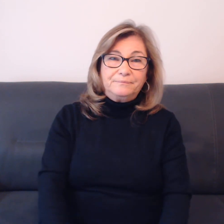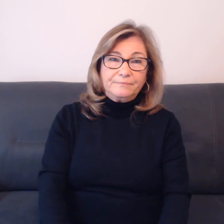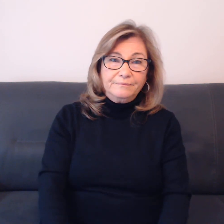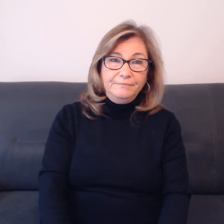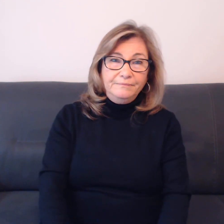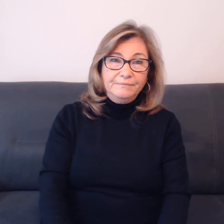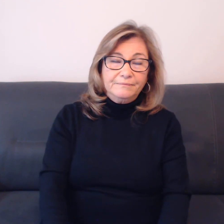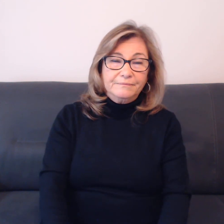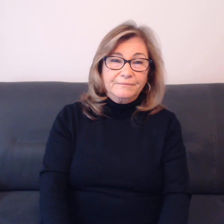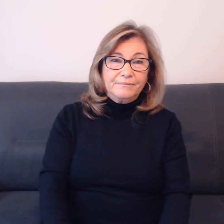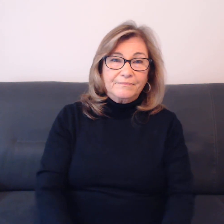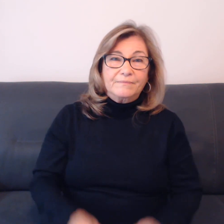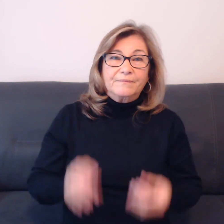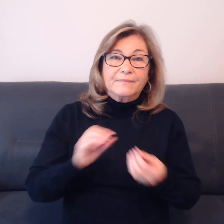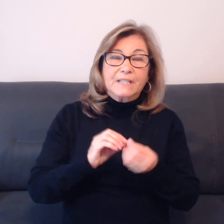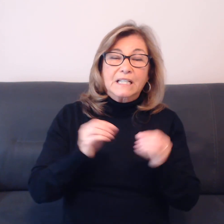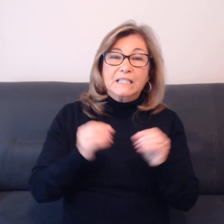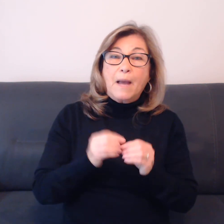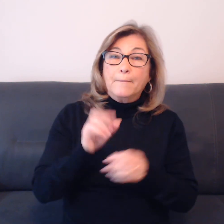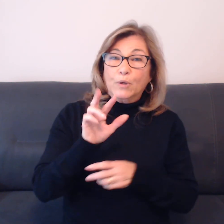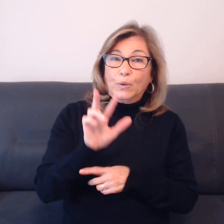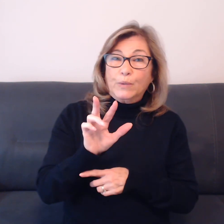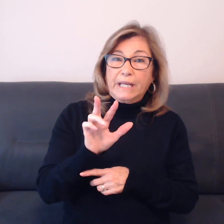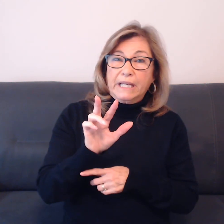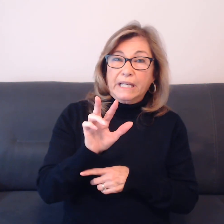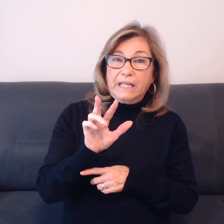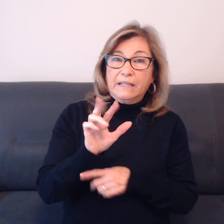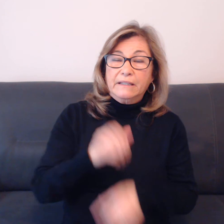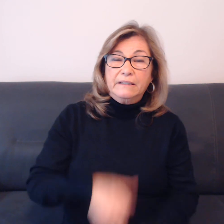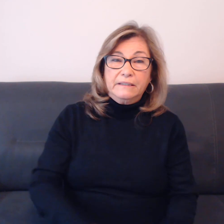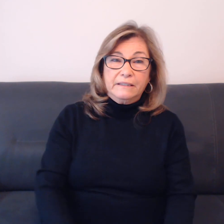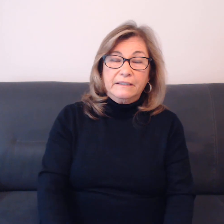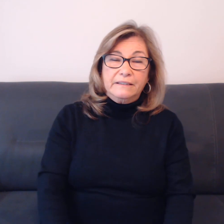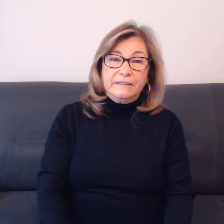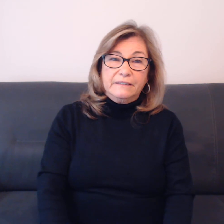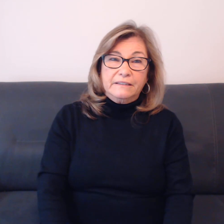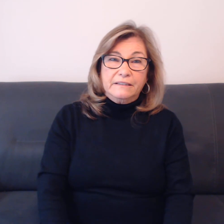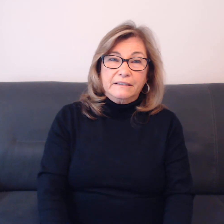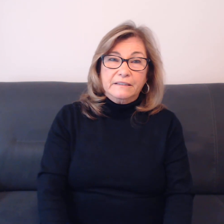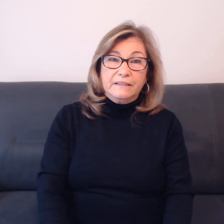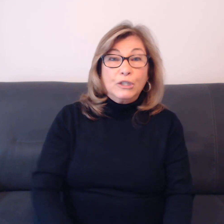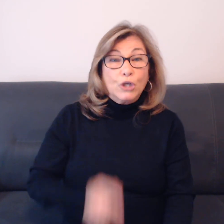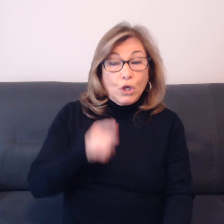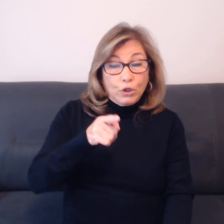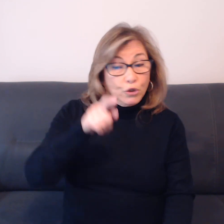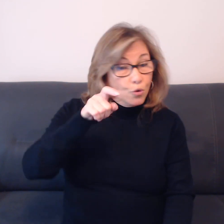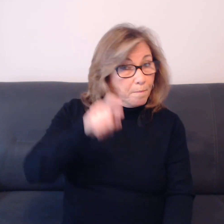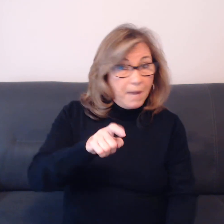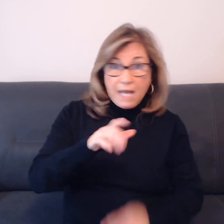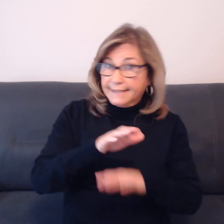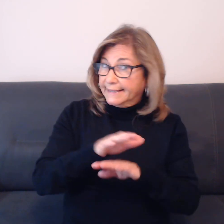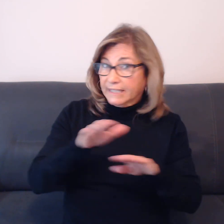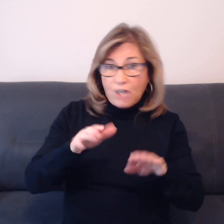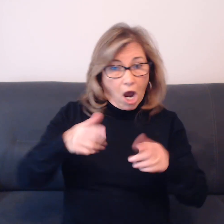Number three, you must not let your pride